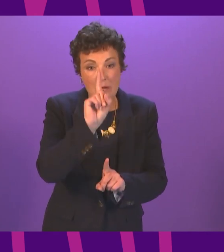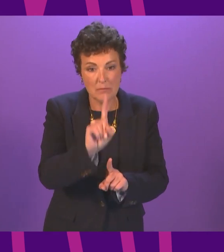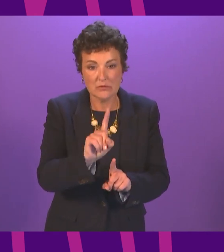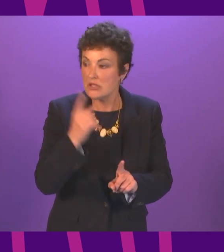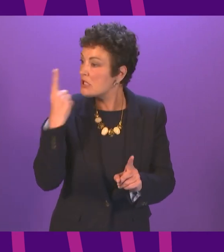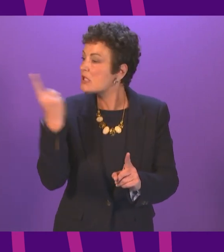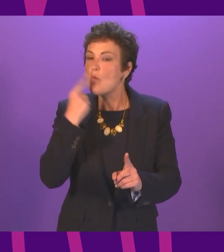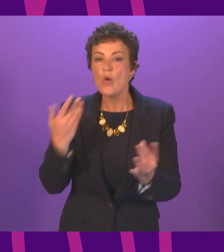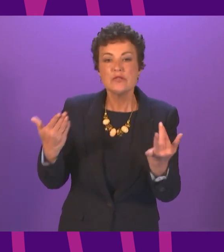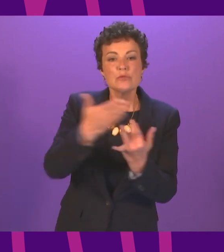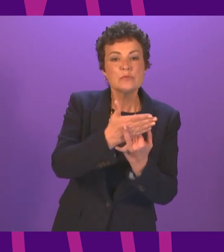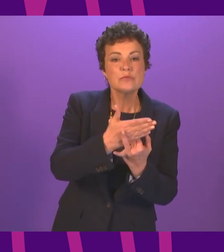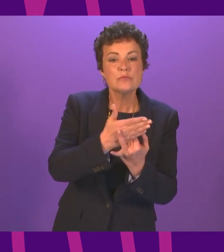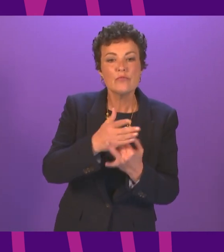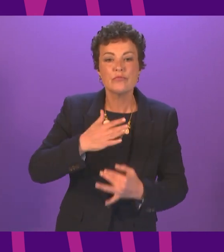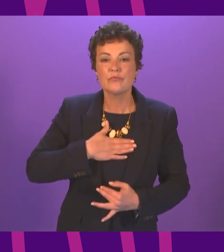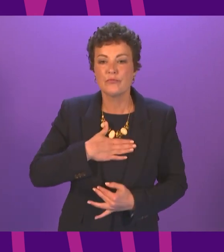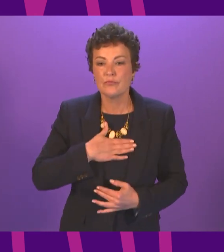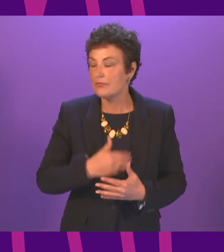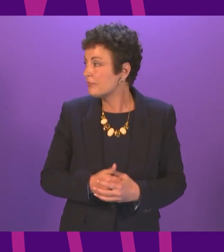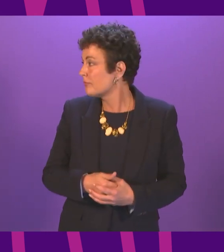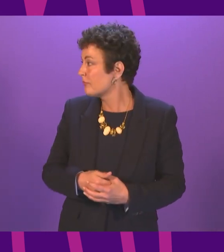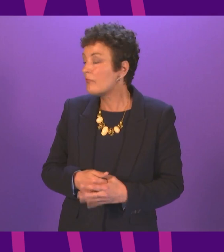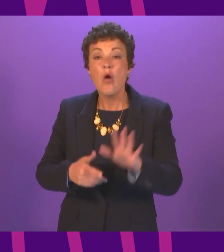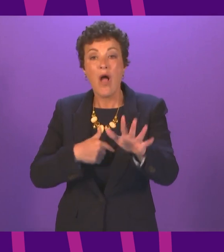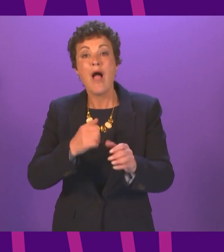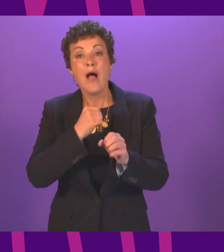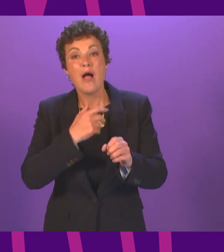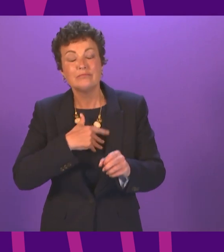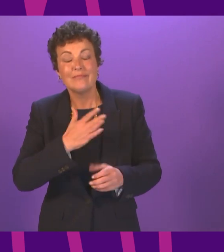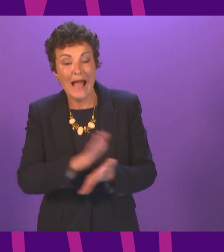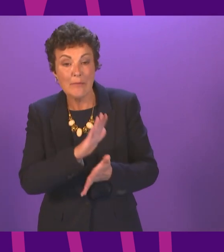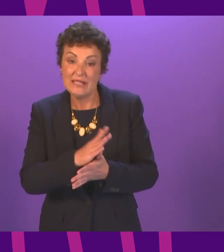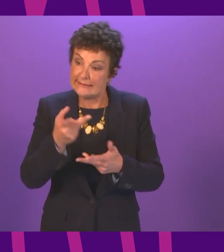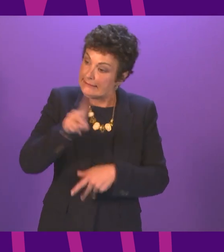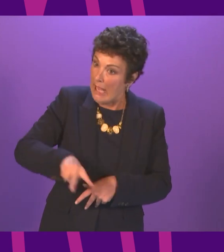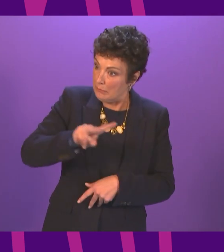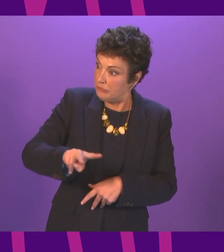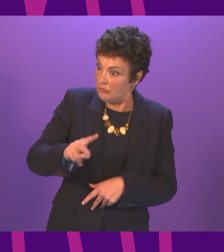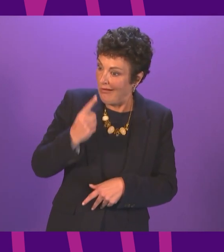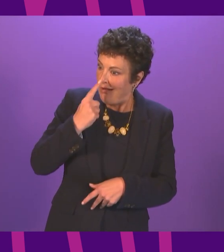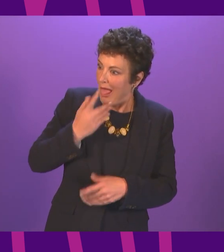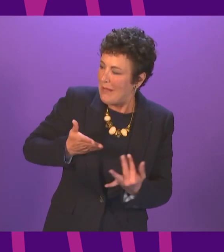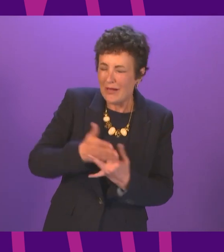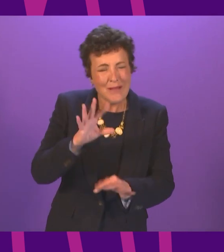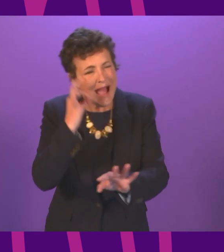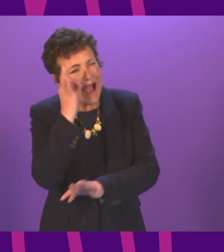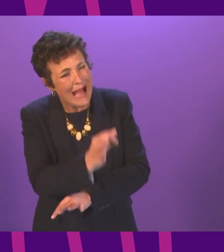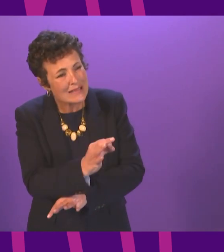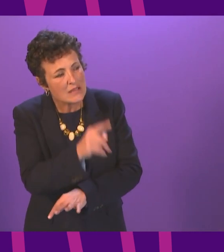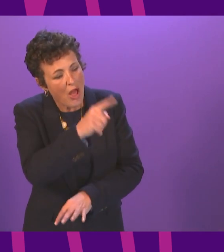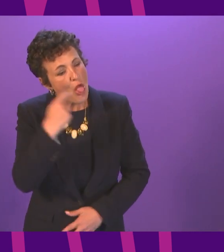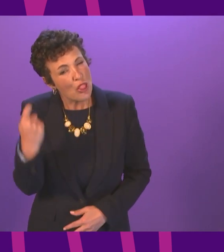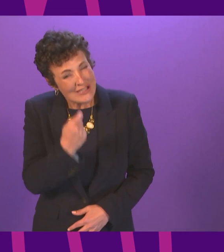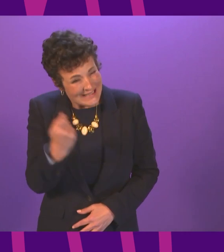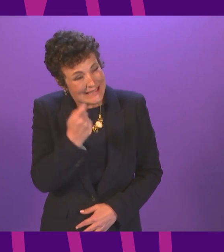course. I am very grateful to the Deputy First Minister for giving away. Does the success of the vaccination programme also show the